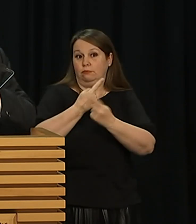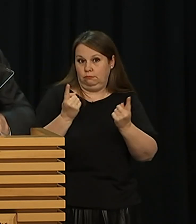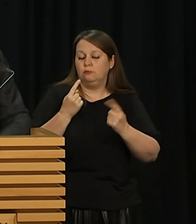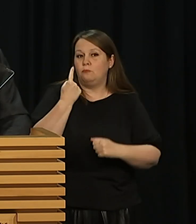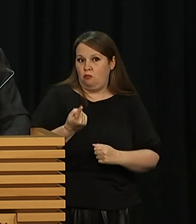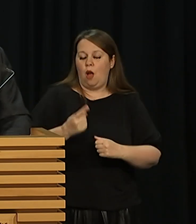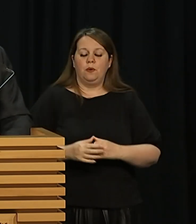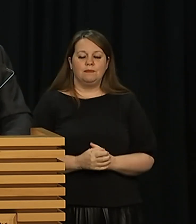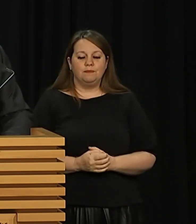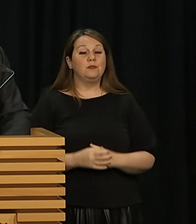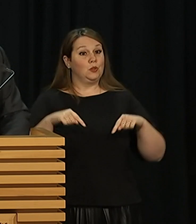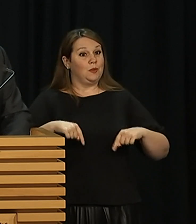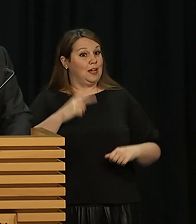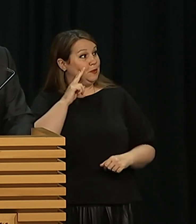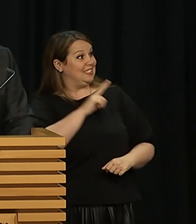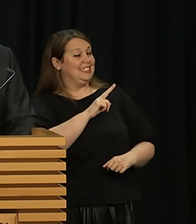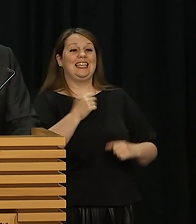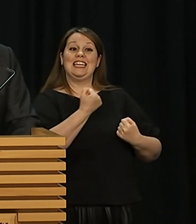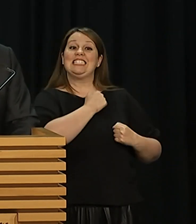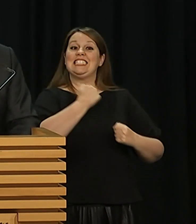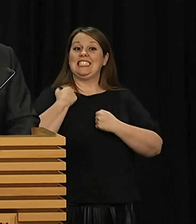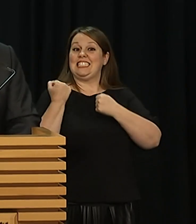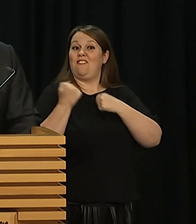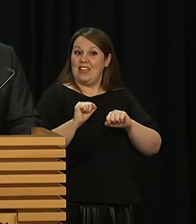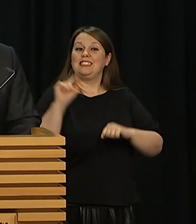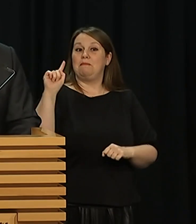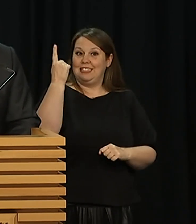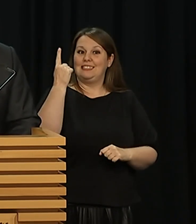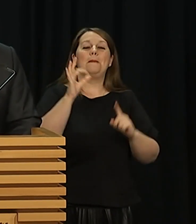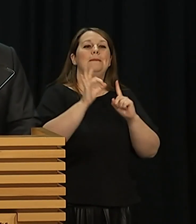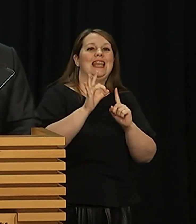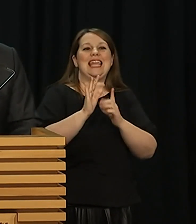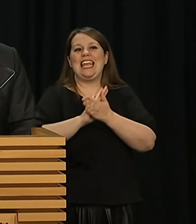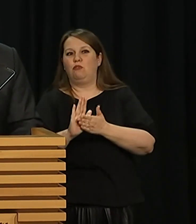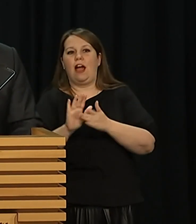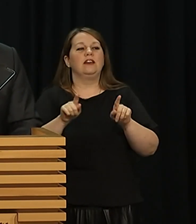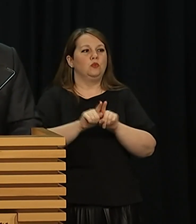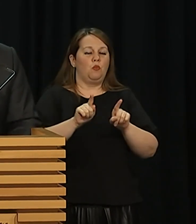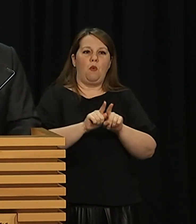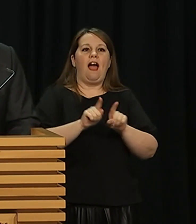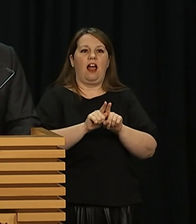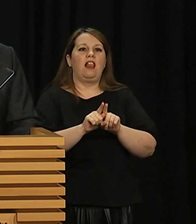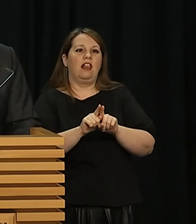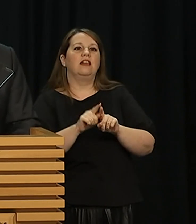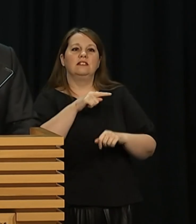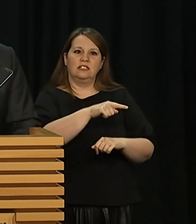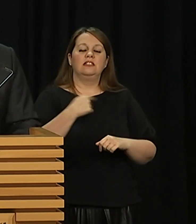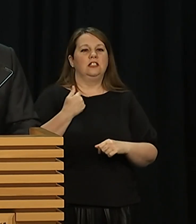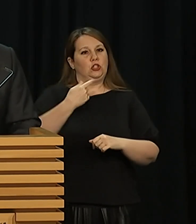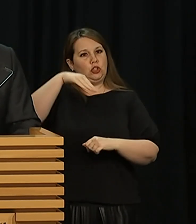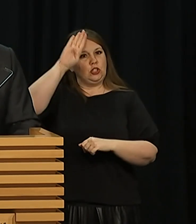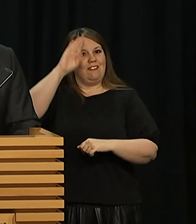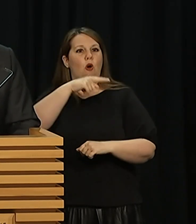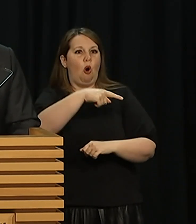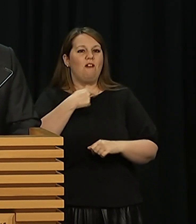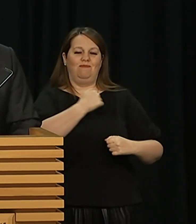you can see, today I'm accompanied by Defence Minister Pene Henare and also our Vice Chief of the Defence Force, Tony Davies, is here